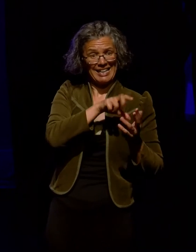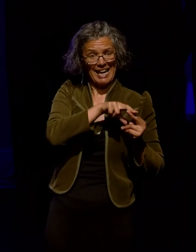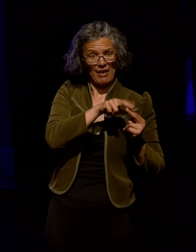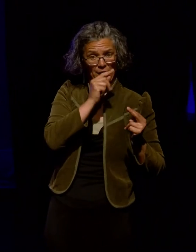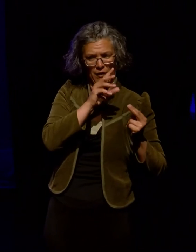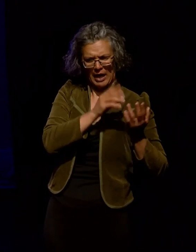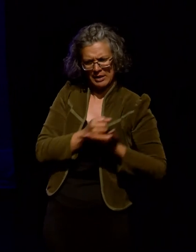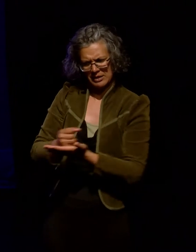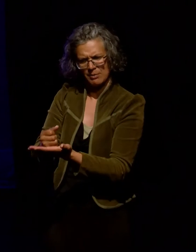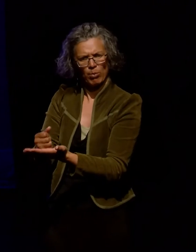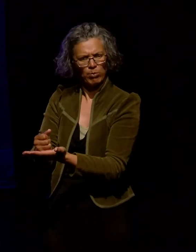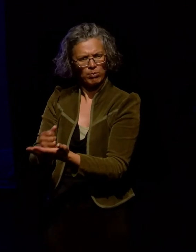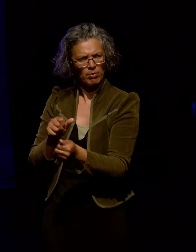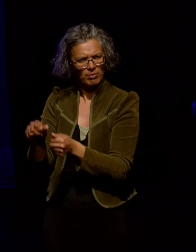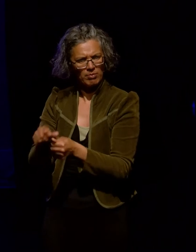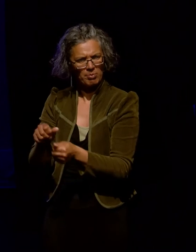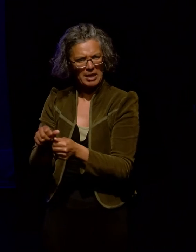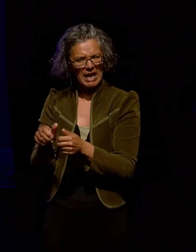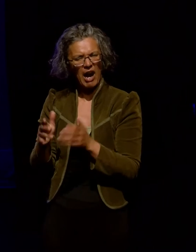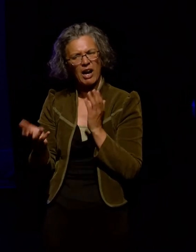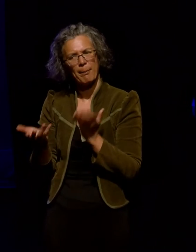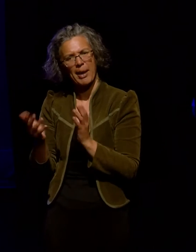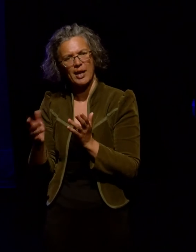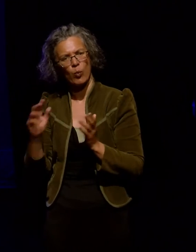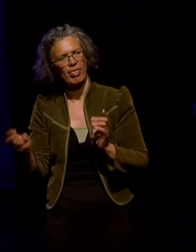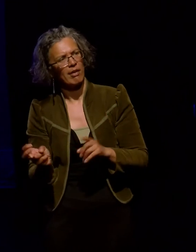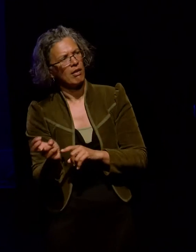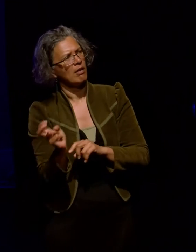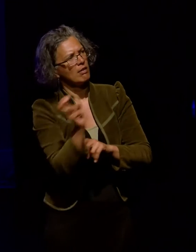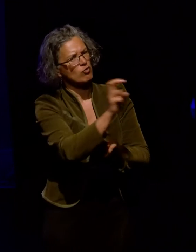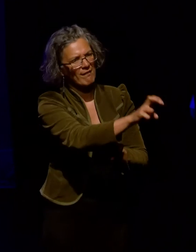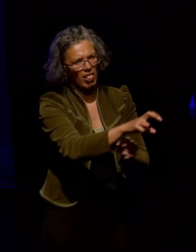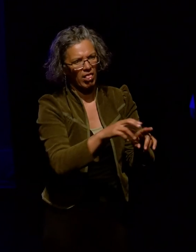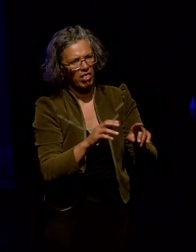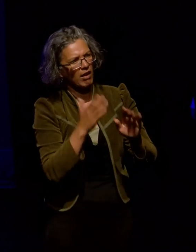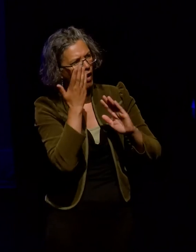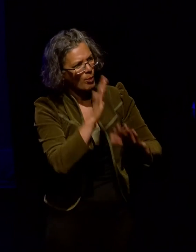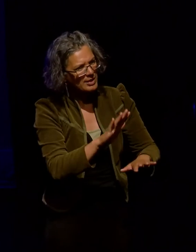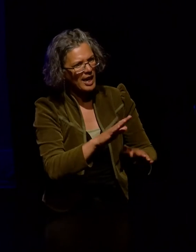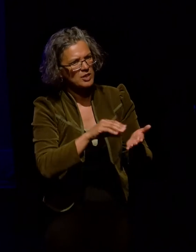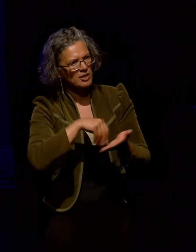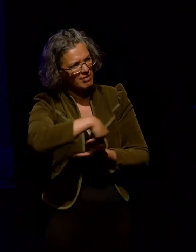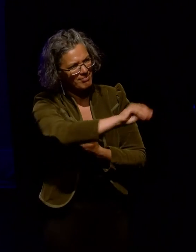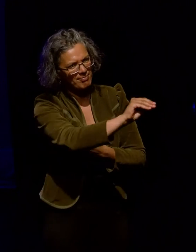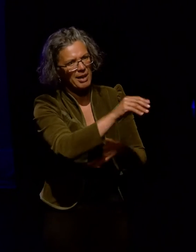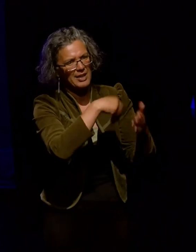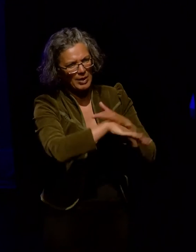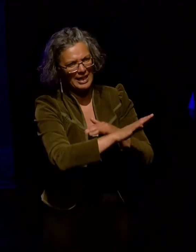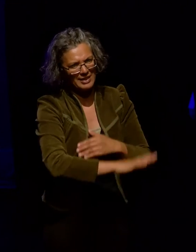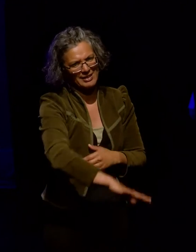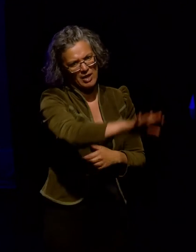event in Wellington. It also provides a less intimidating format and more easily encourages active